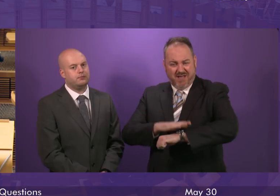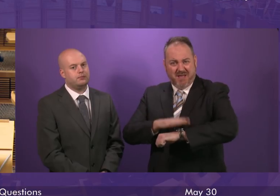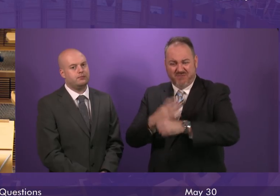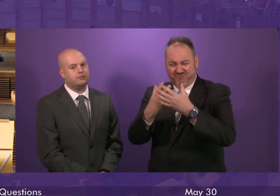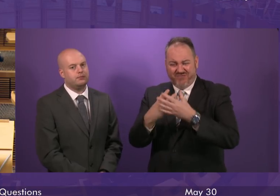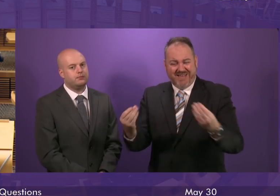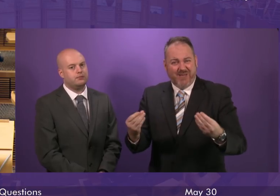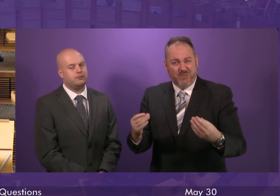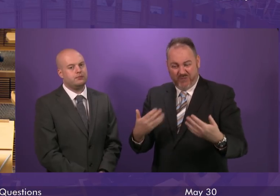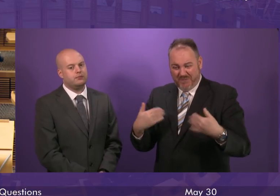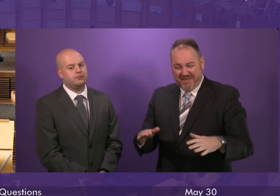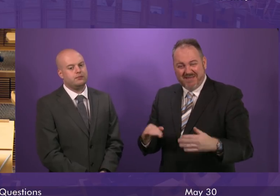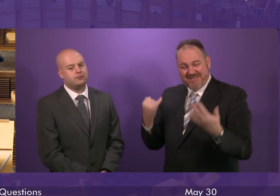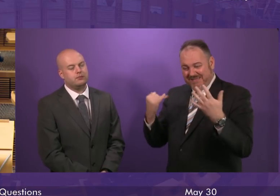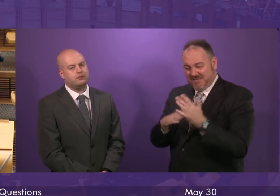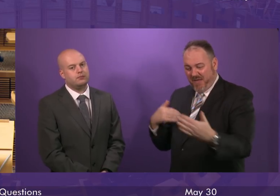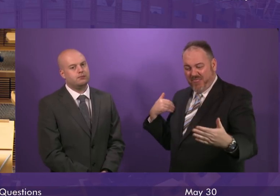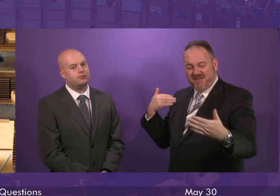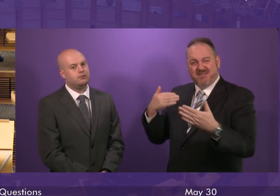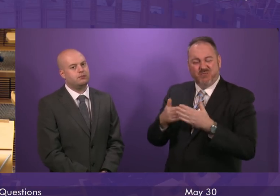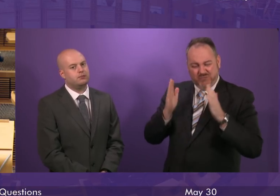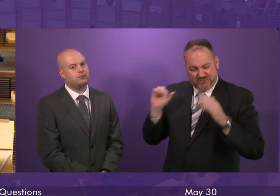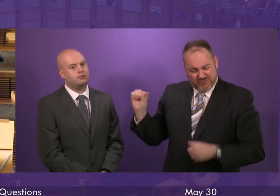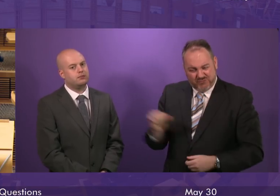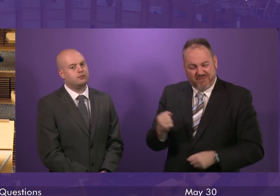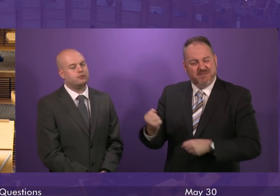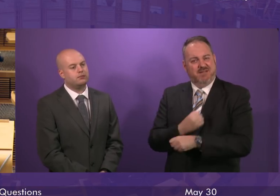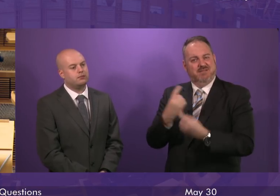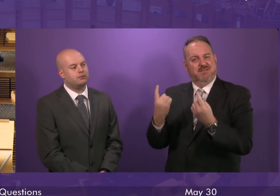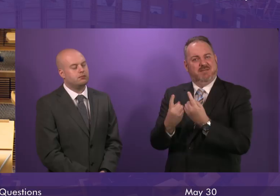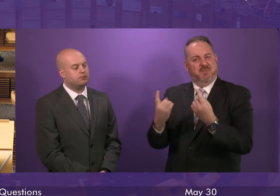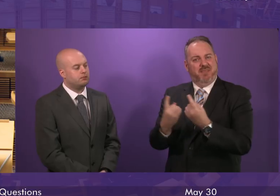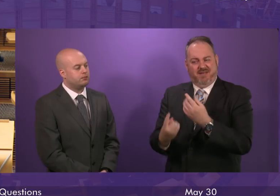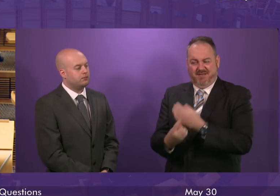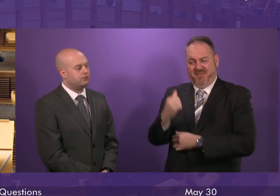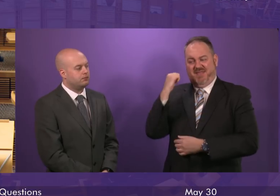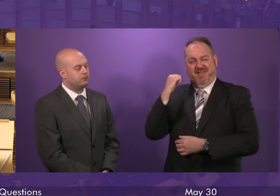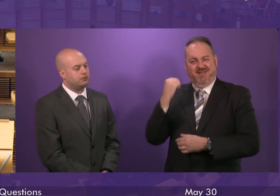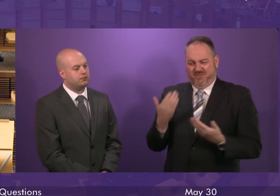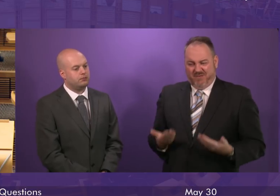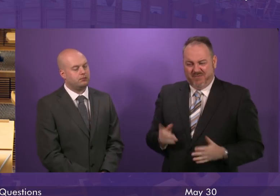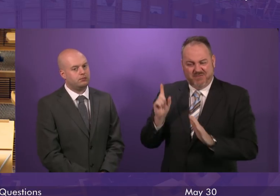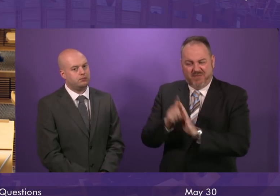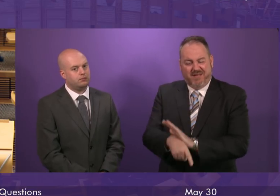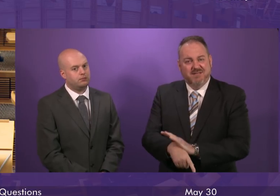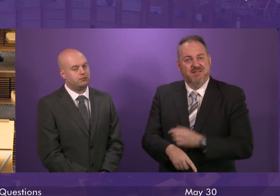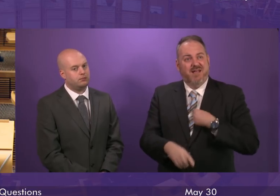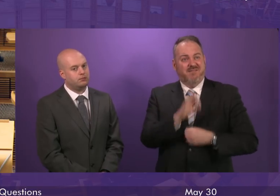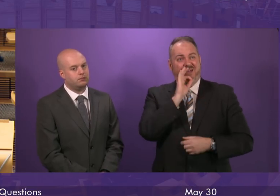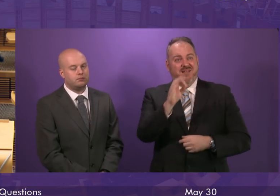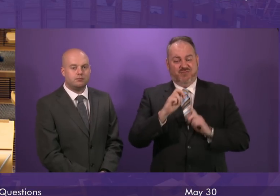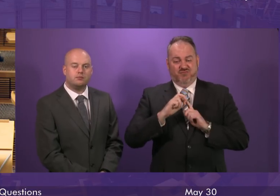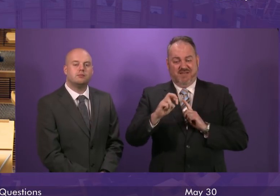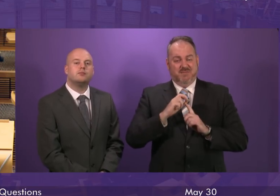months to take decisive action. I raised this with the First Minister back in February. I wrote to the Transport Secretary